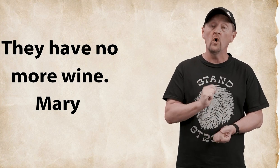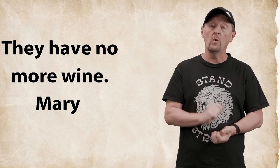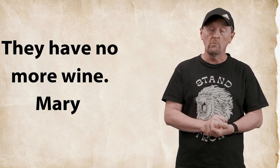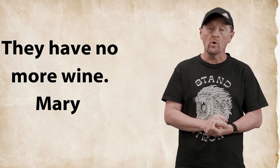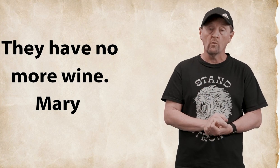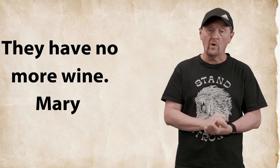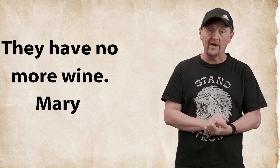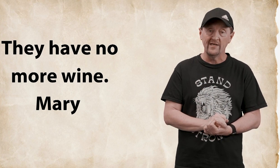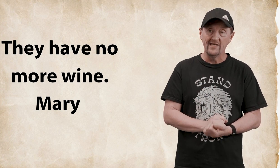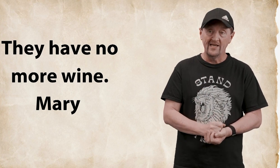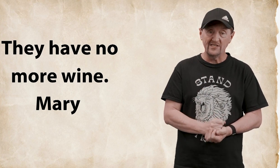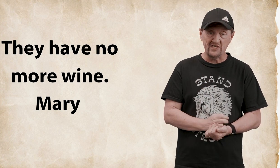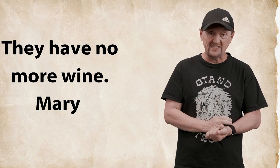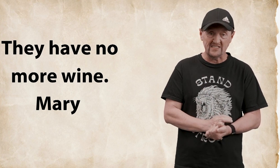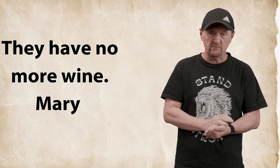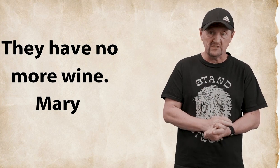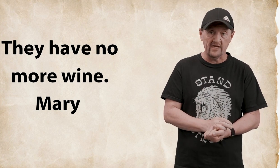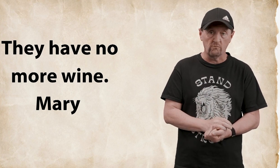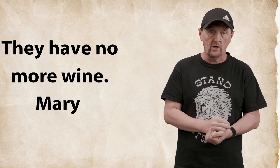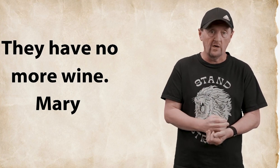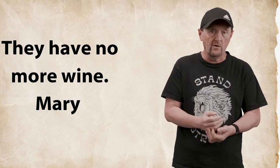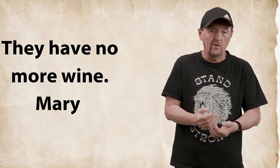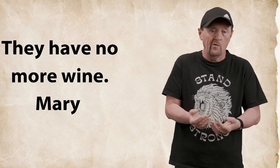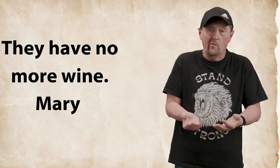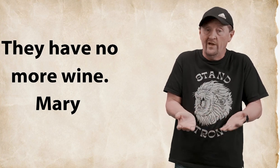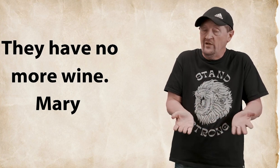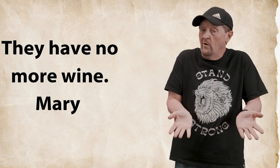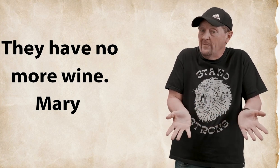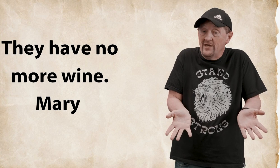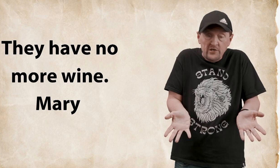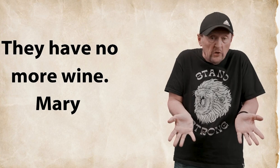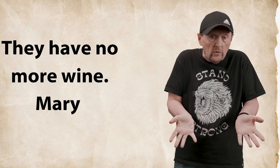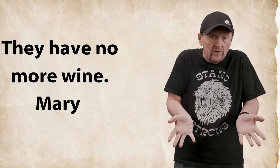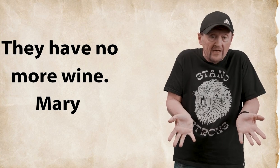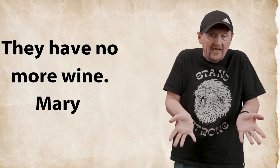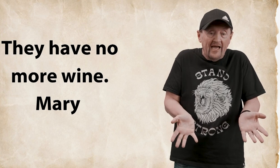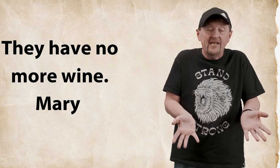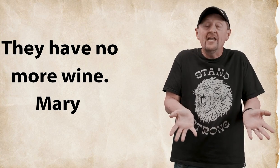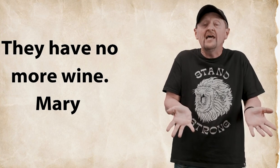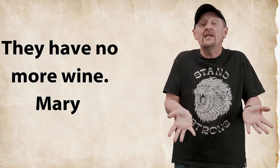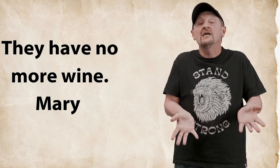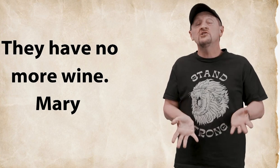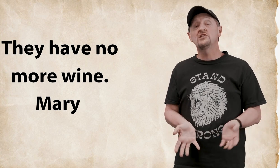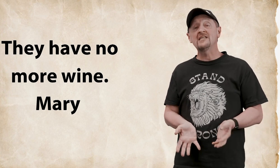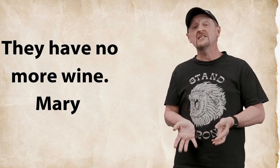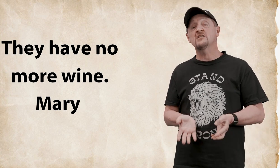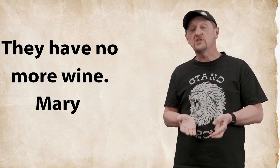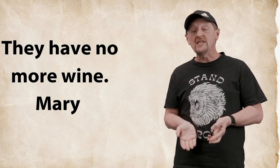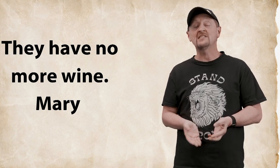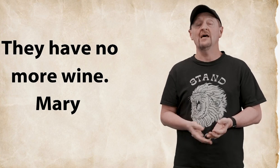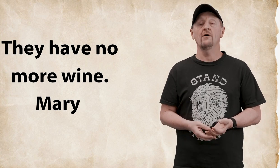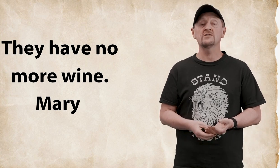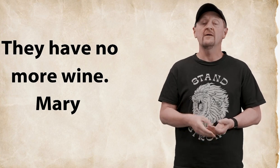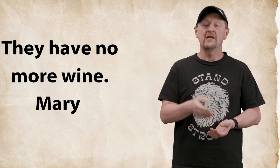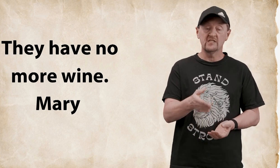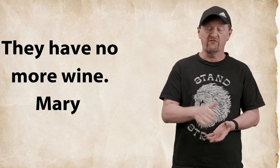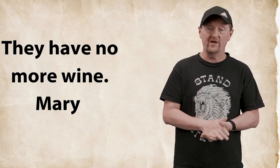more wine and Jesus was like well what do you want me to do and then Jesus then tells his friends